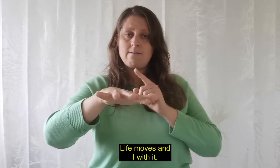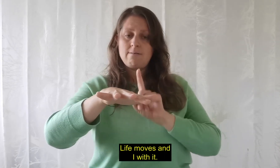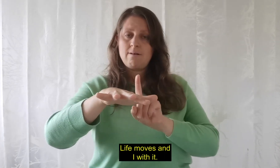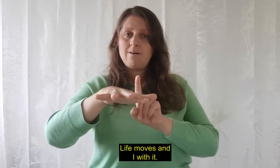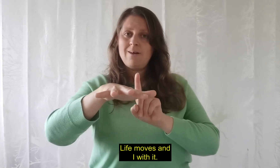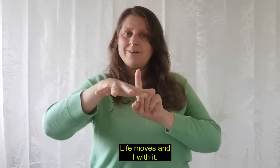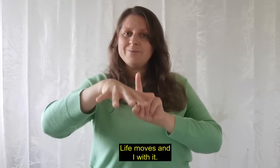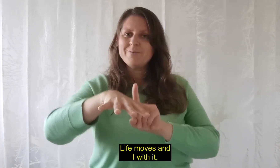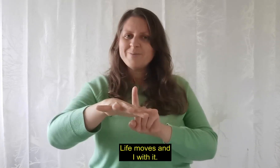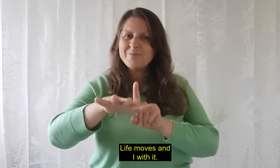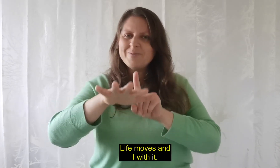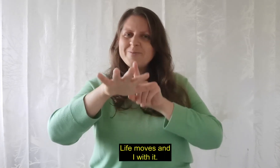moves,